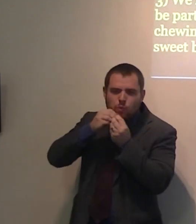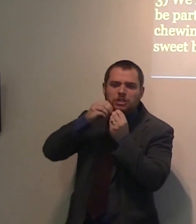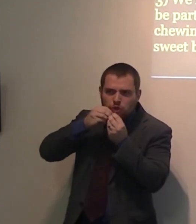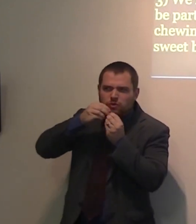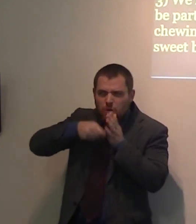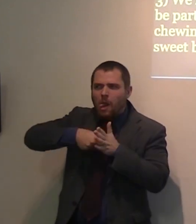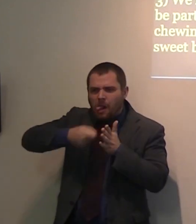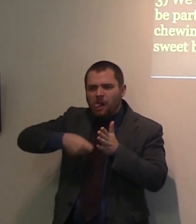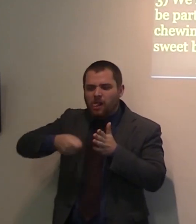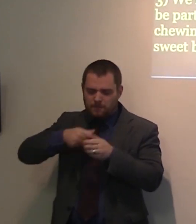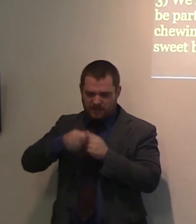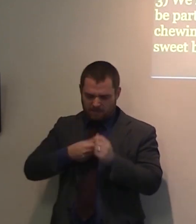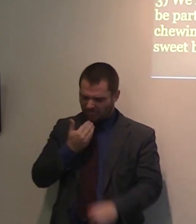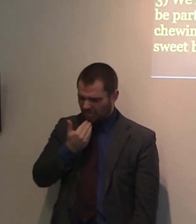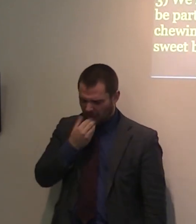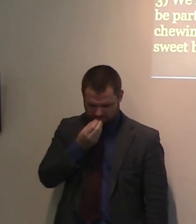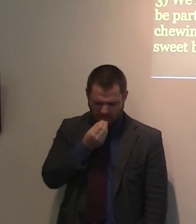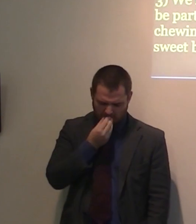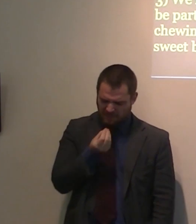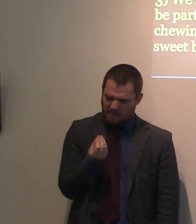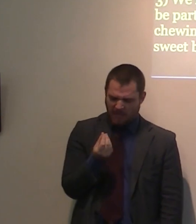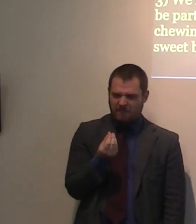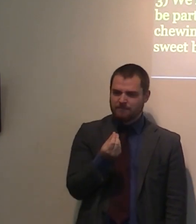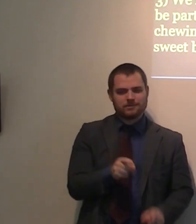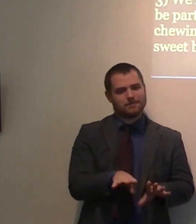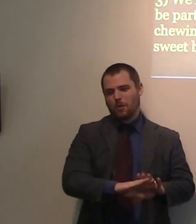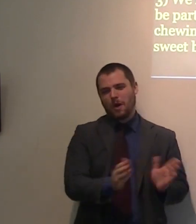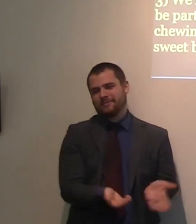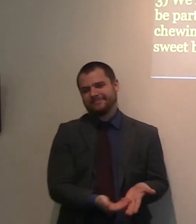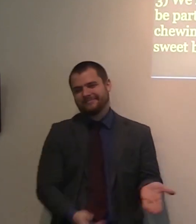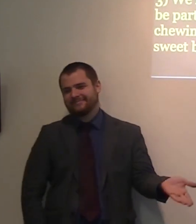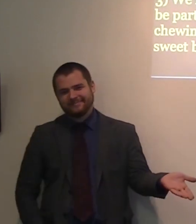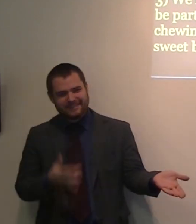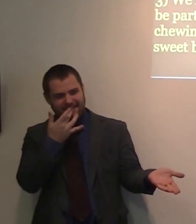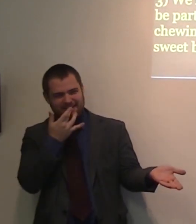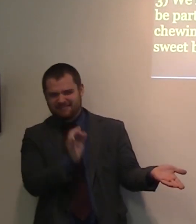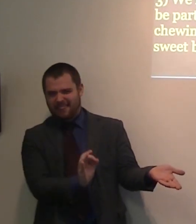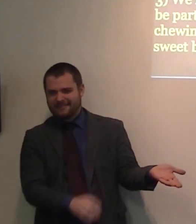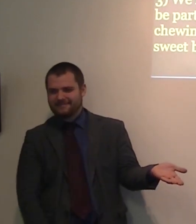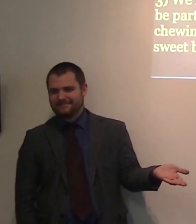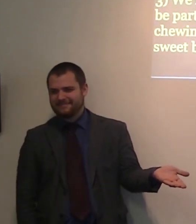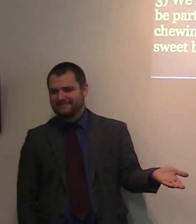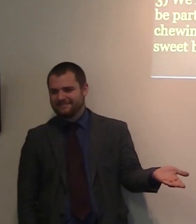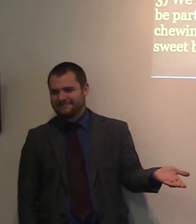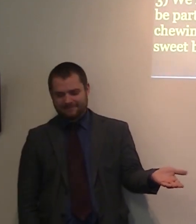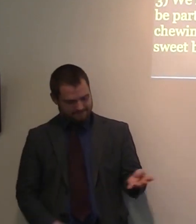The fourth element, which will hinder our instrumentality, is that disobedience